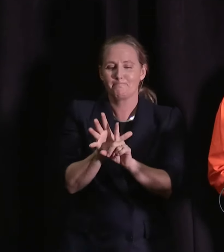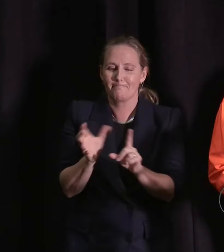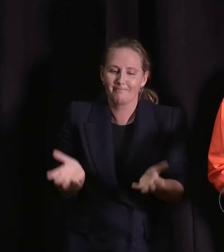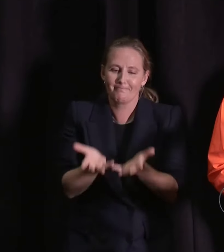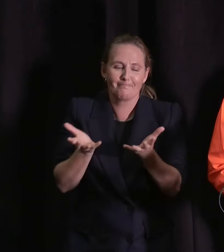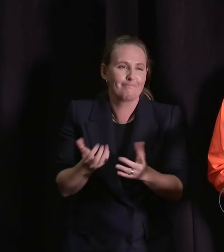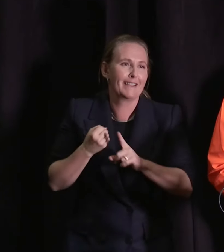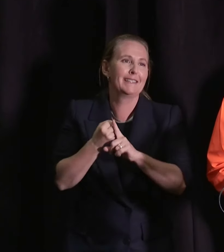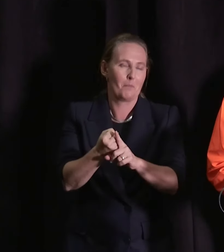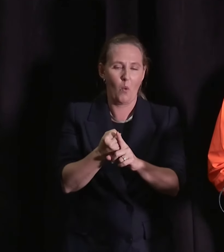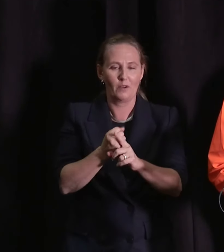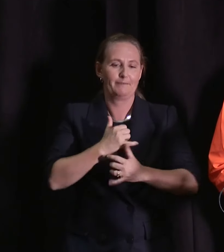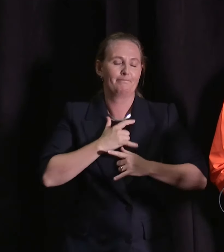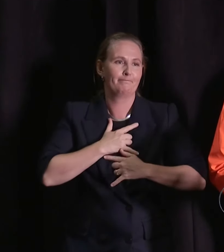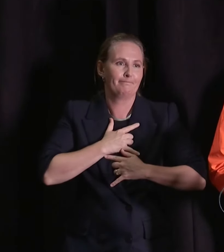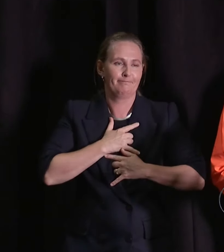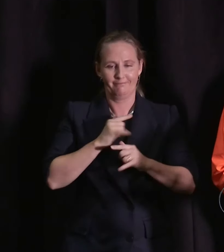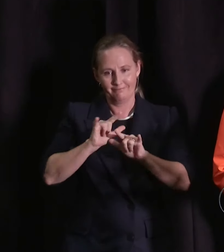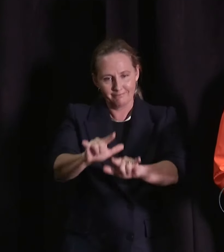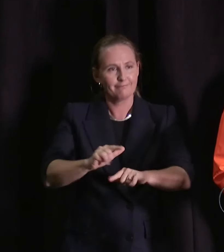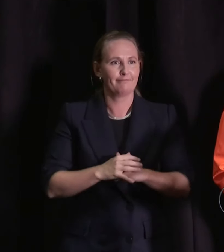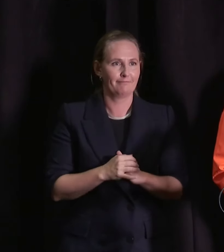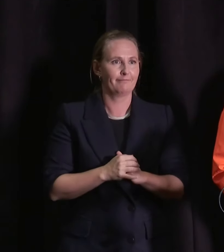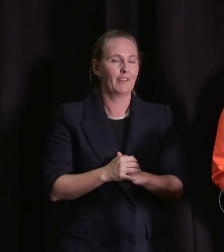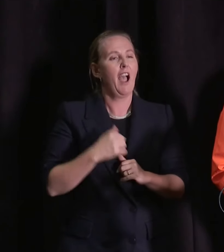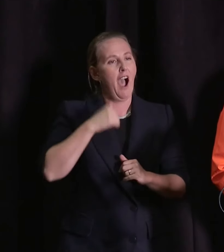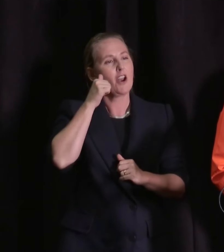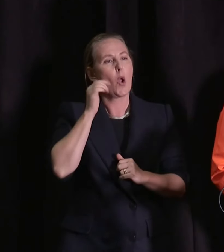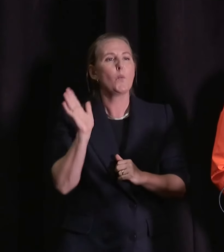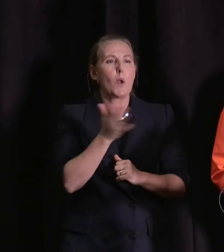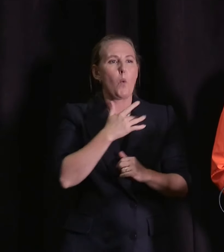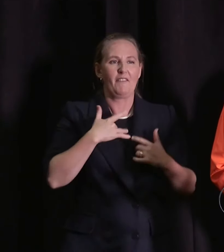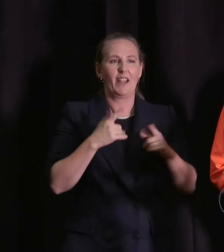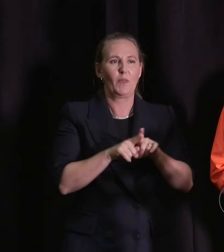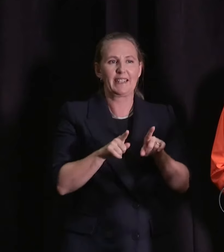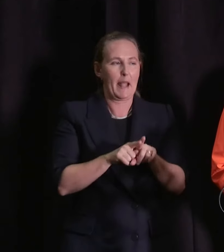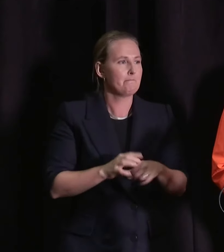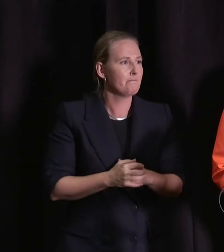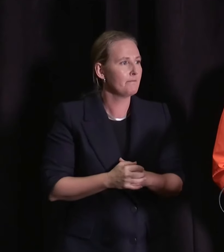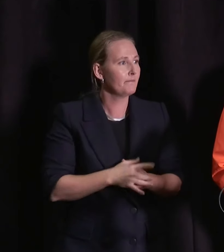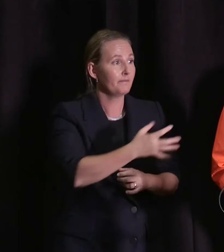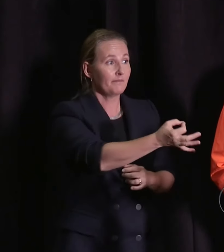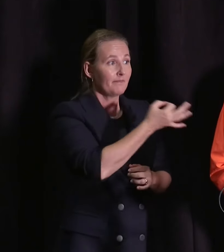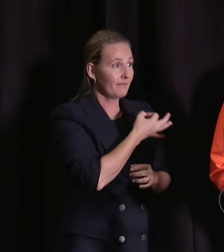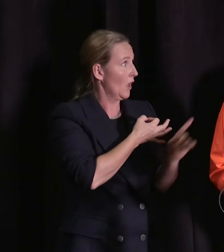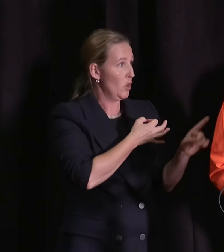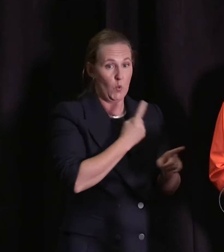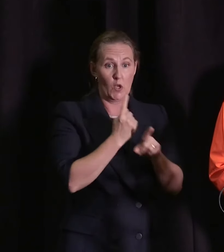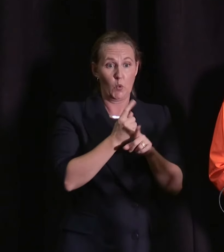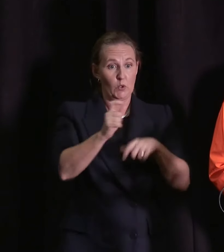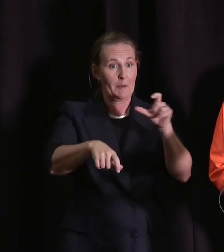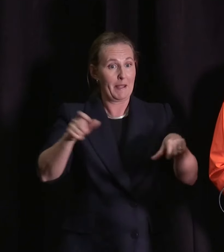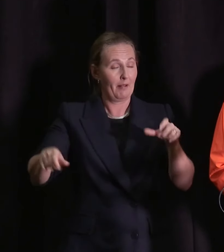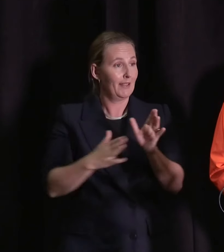possibly can from afar because I think we could all imagine how we would feel in those circumstances. What was the dialogue like with them? there